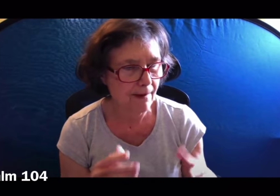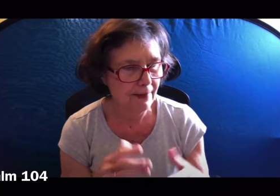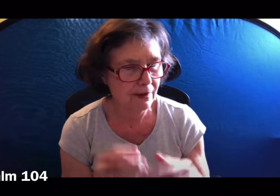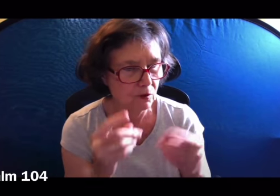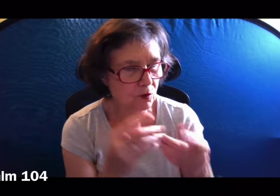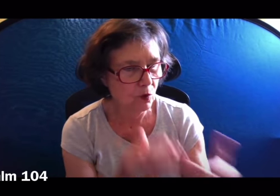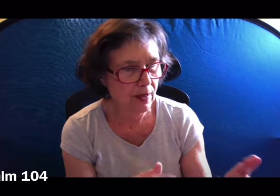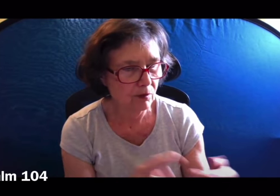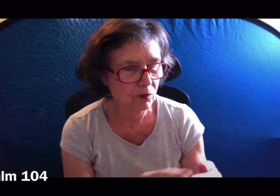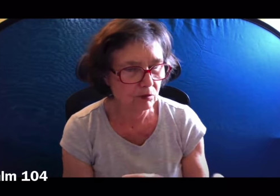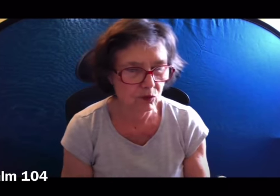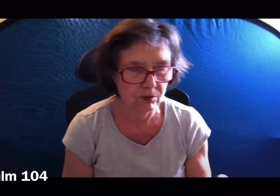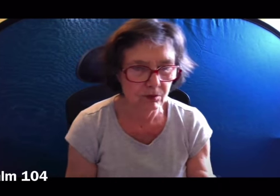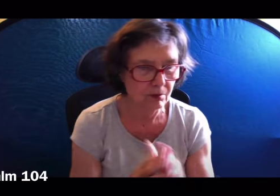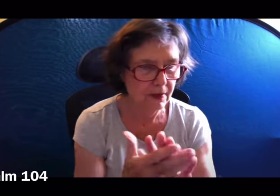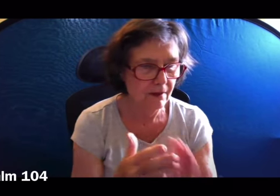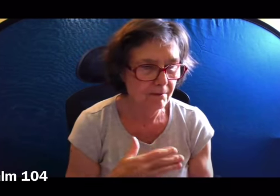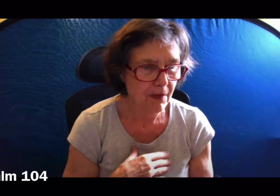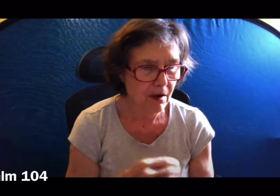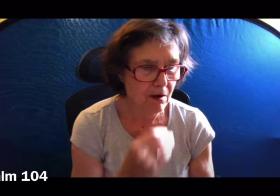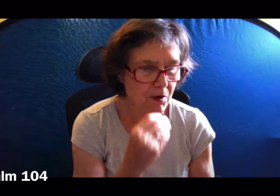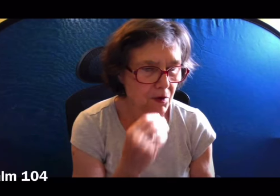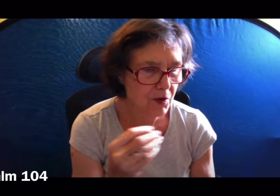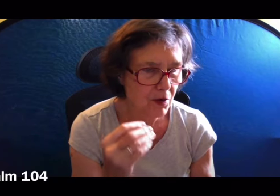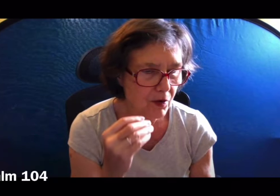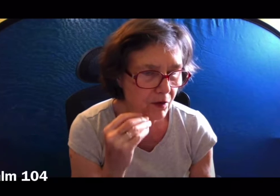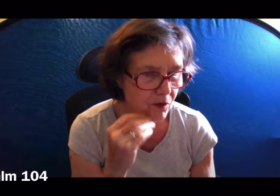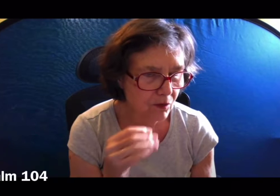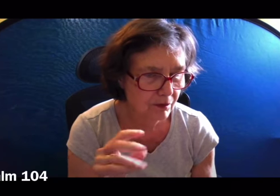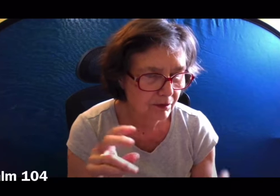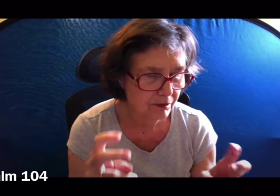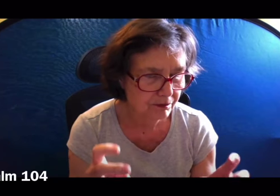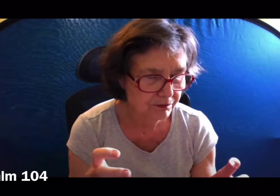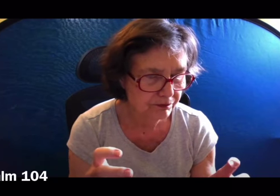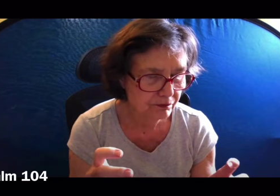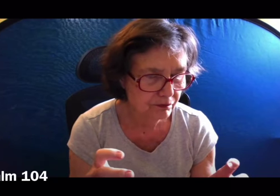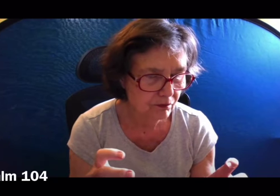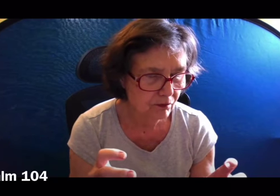pleasing to him be my theme I will be glad in the Lord